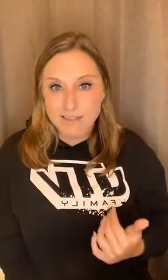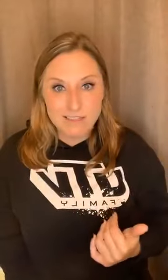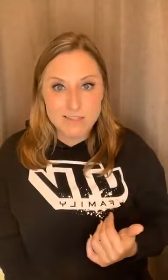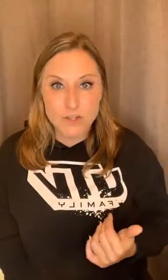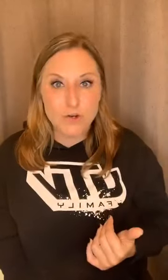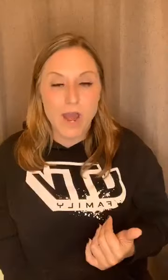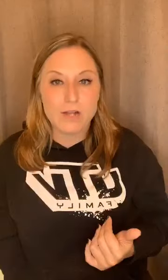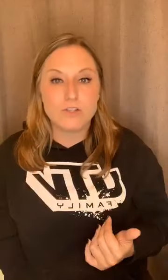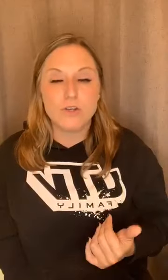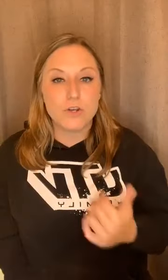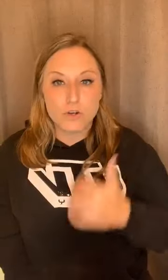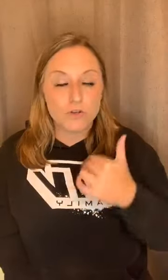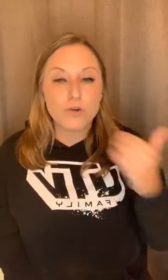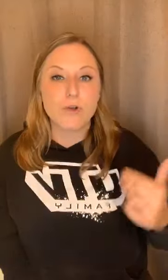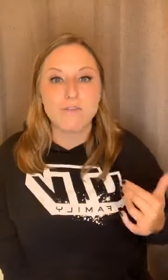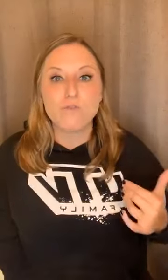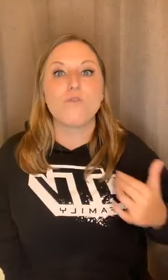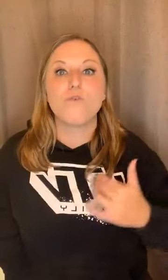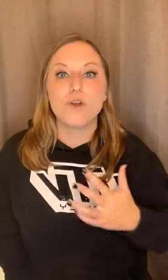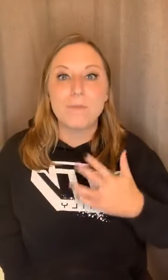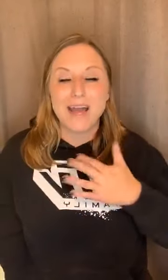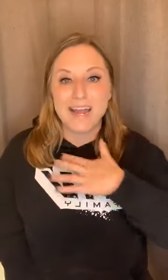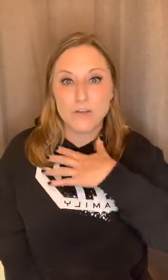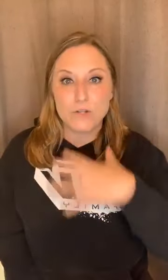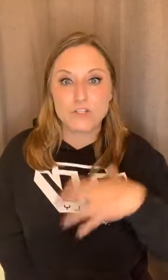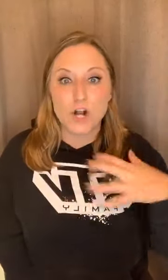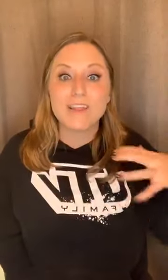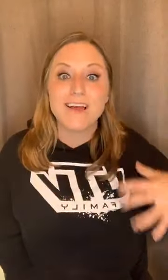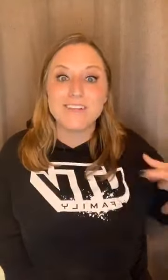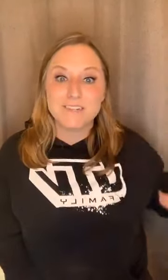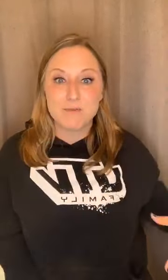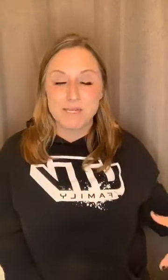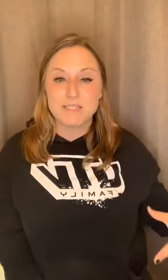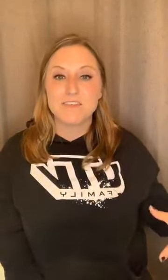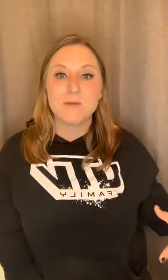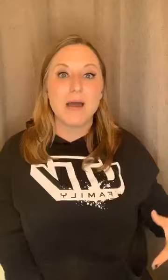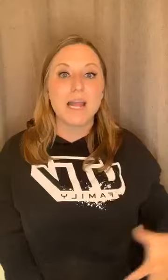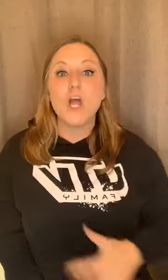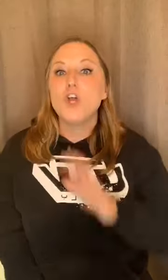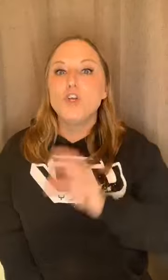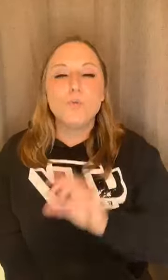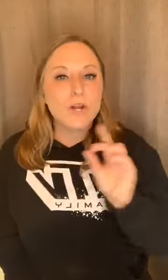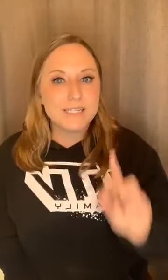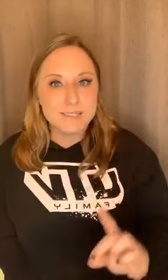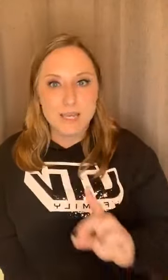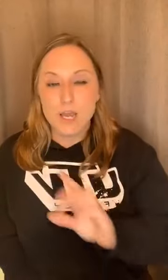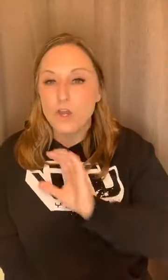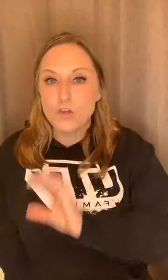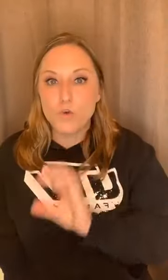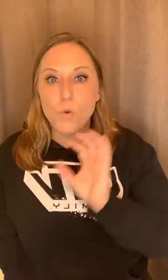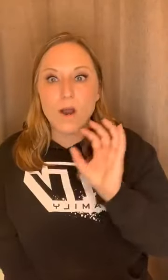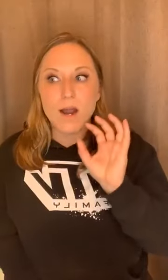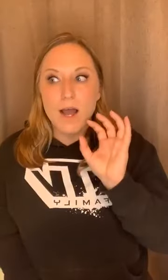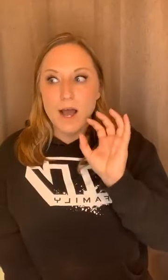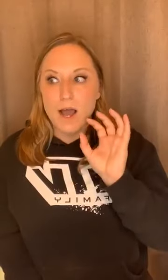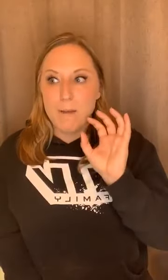the things that you're gratitude, you're grateful for, for your body, and you can start loving different pieces of your body. You were going to see your, um,